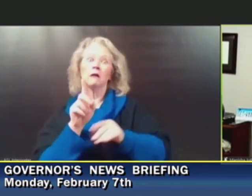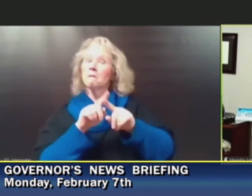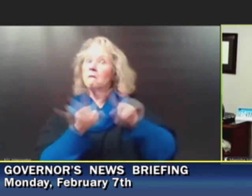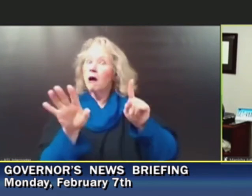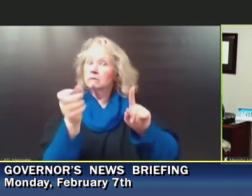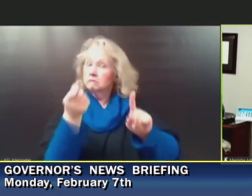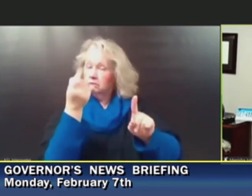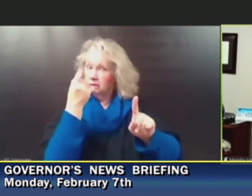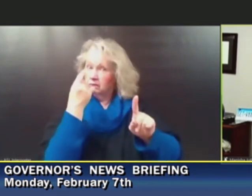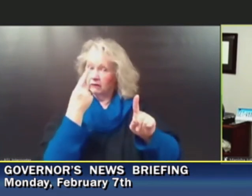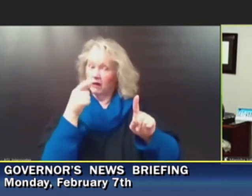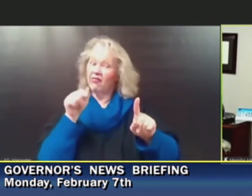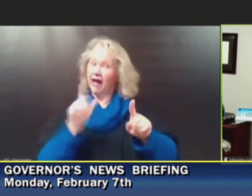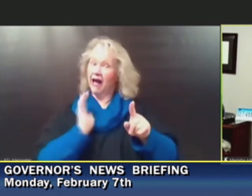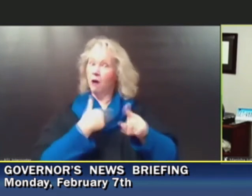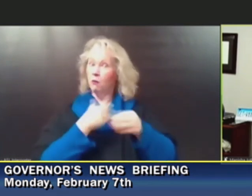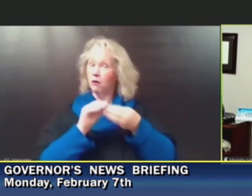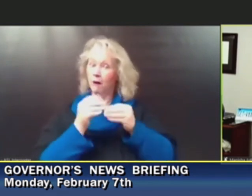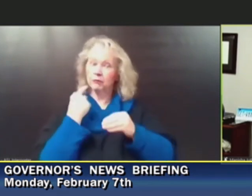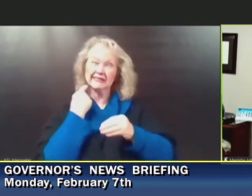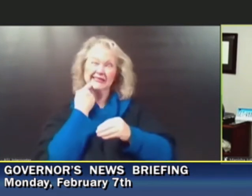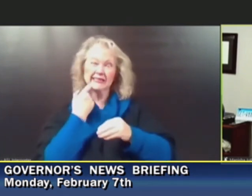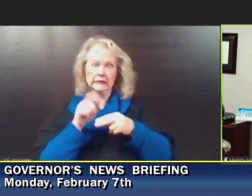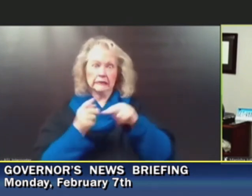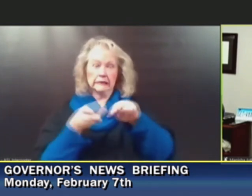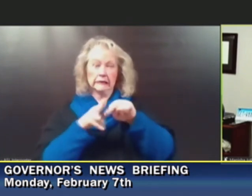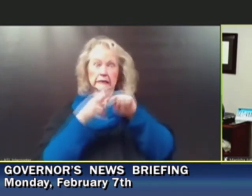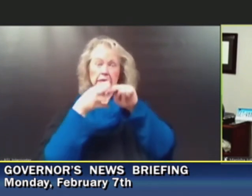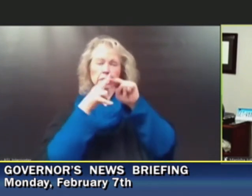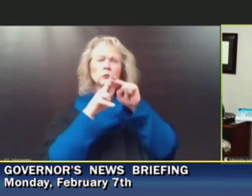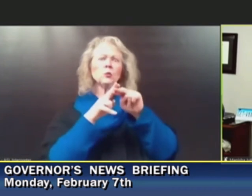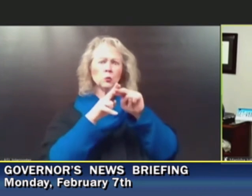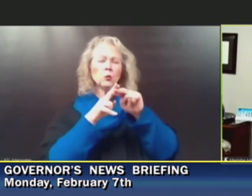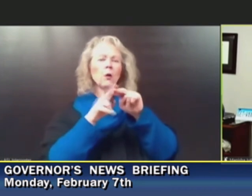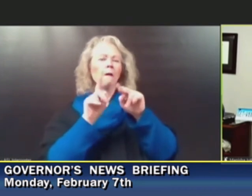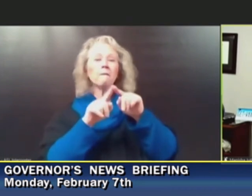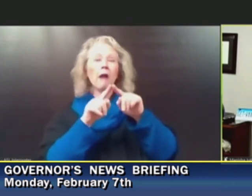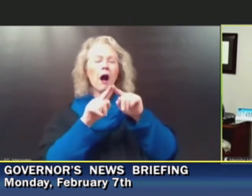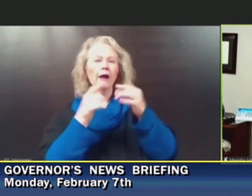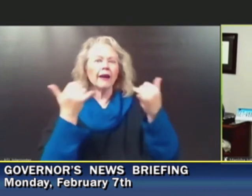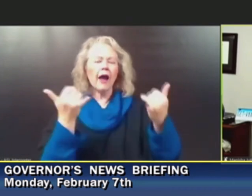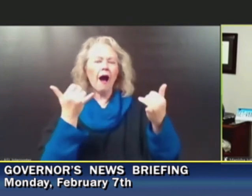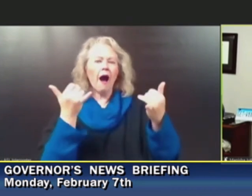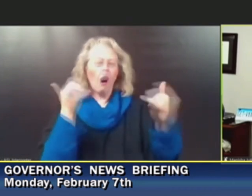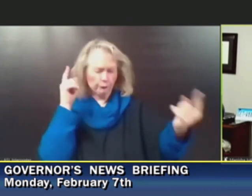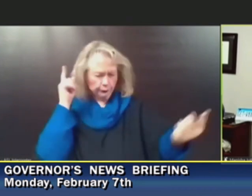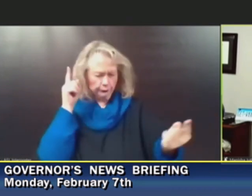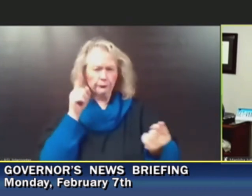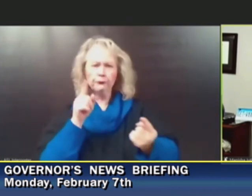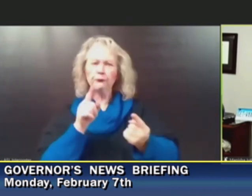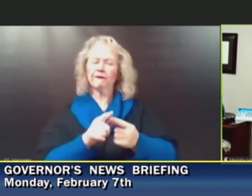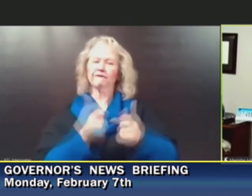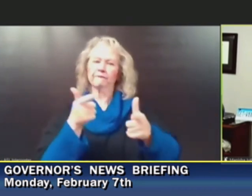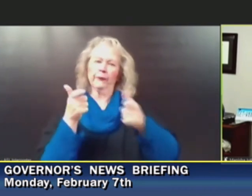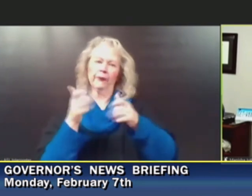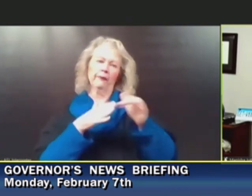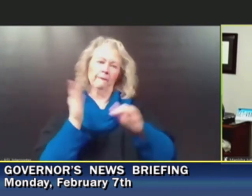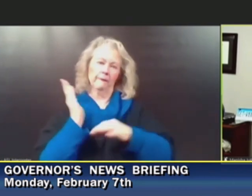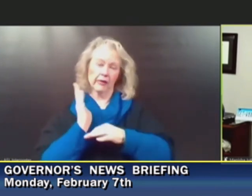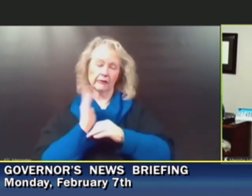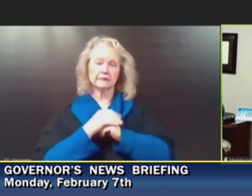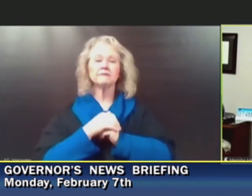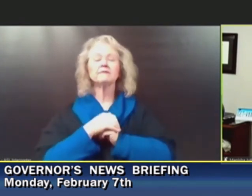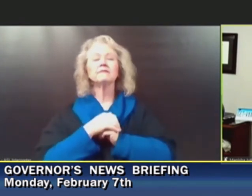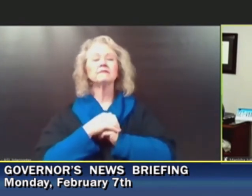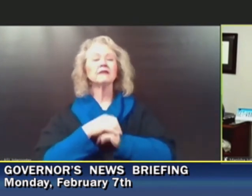they were in April of 2020, we are coming down much more rapidly than we ever did before. Vaccinations,